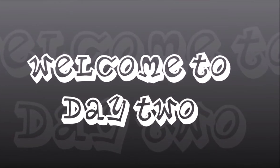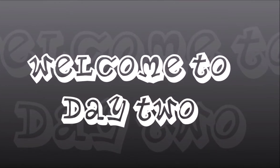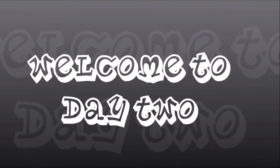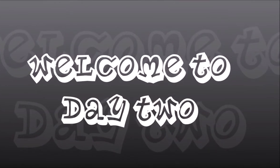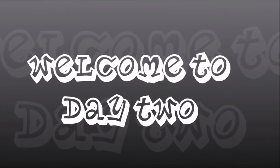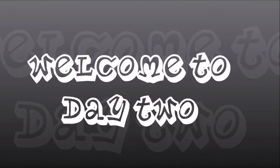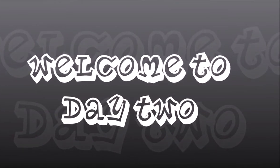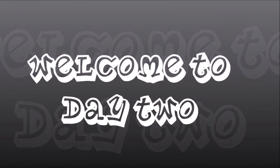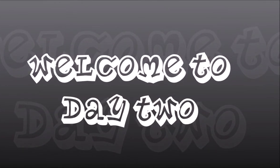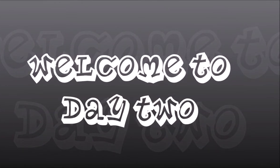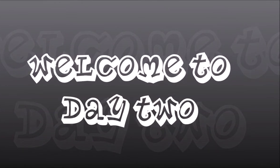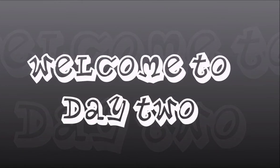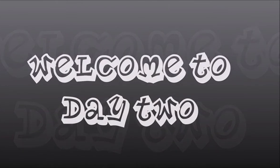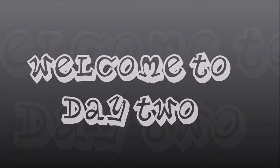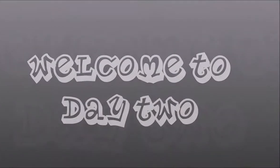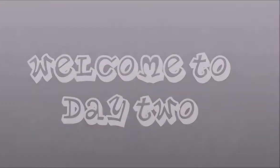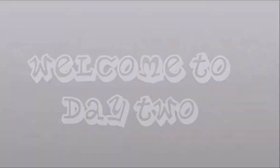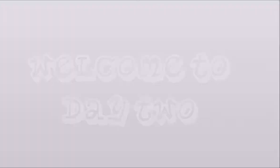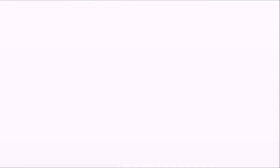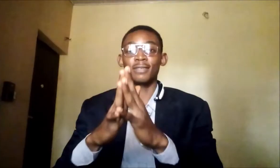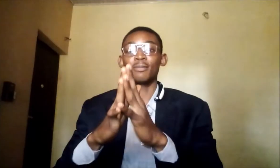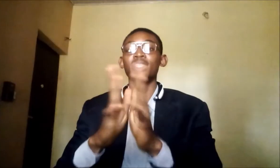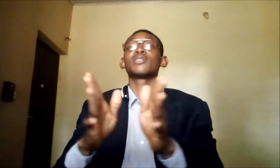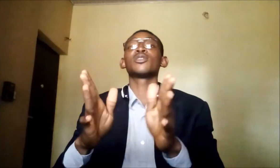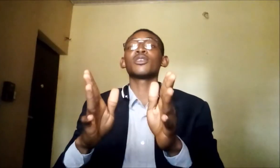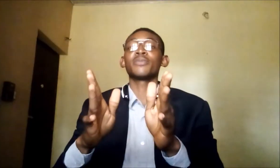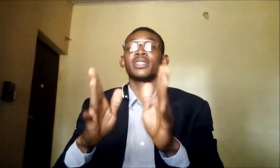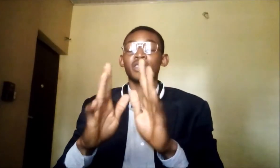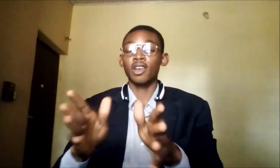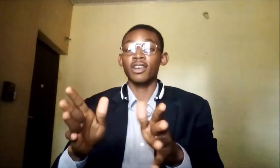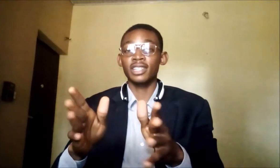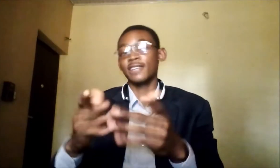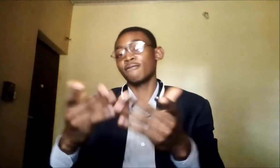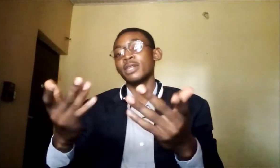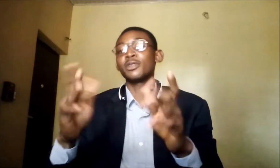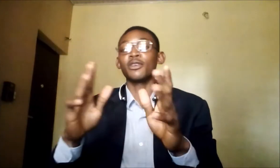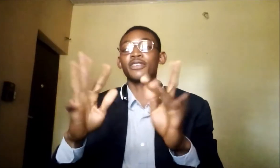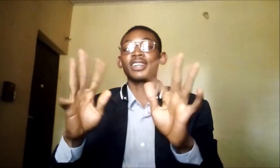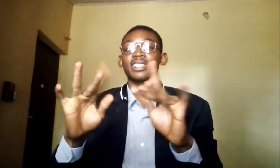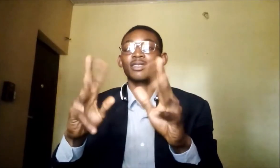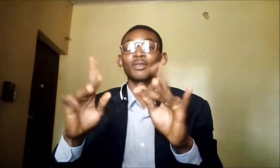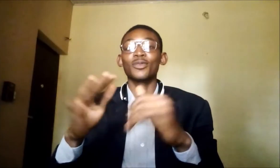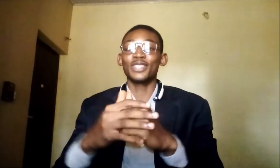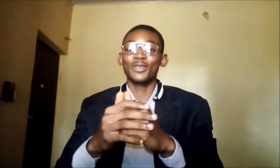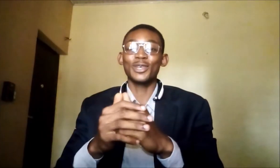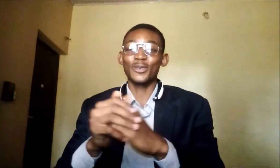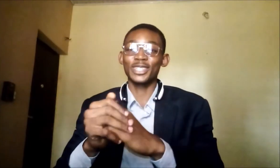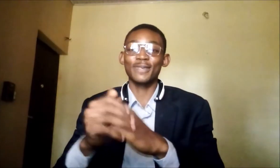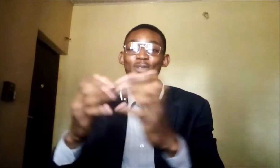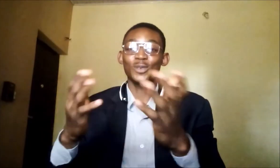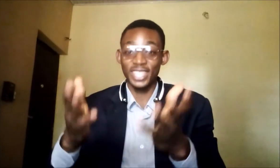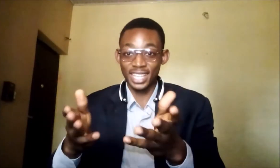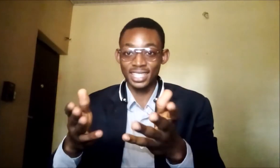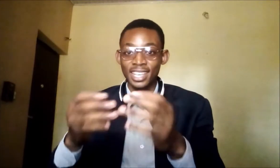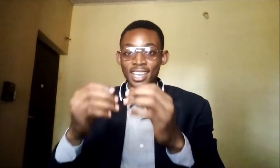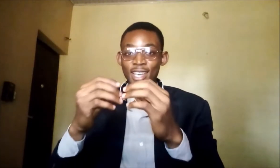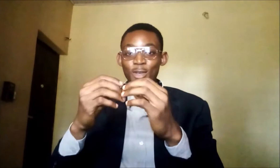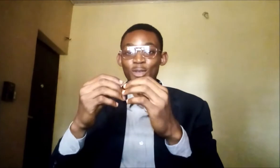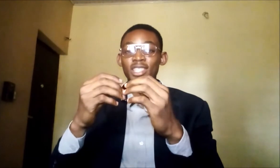We'll proceed to more learning today. Please do not be deterred if maybe your fingers are not moving the way you want them to yet. You still